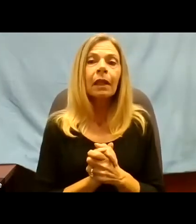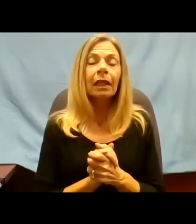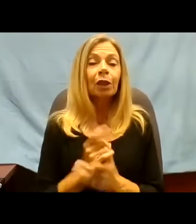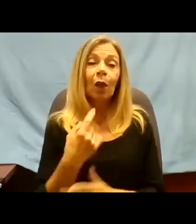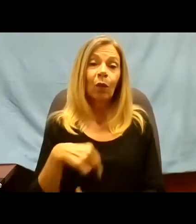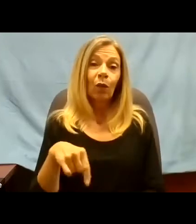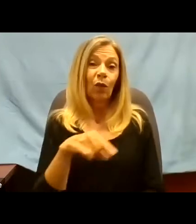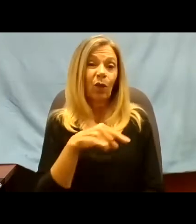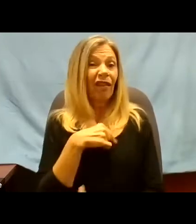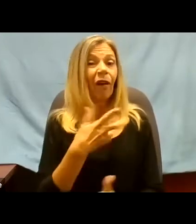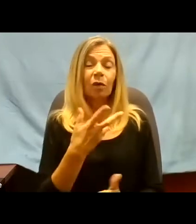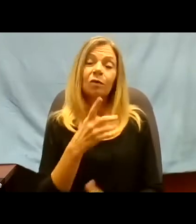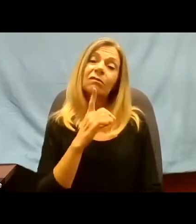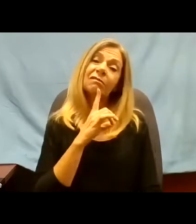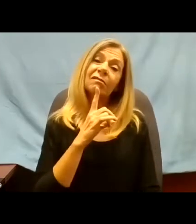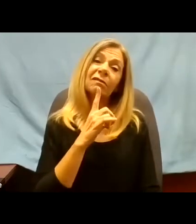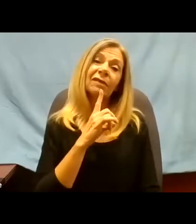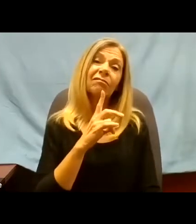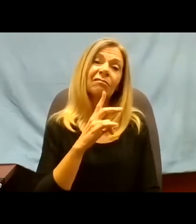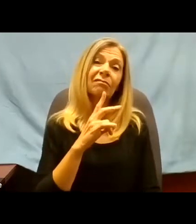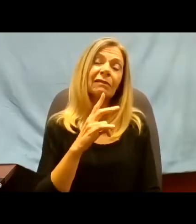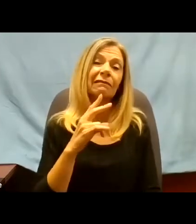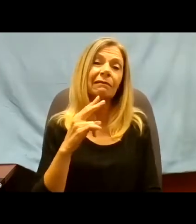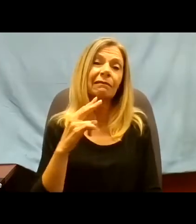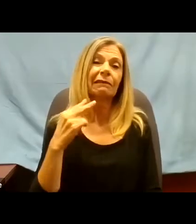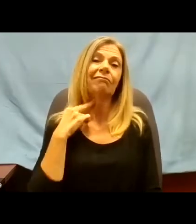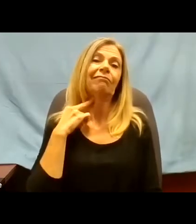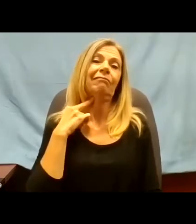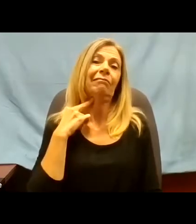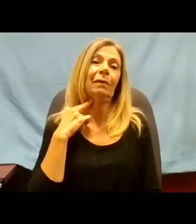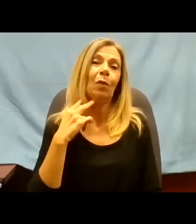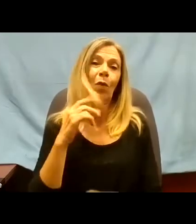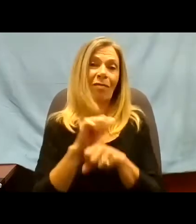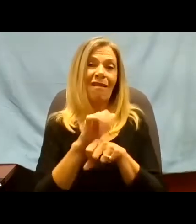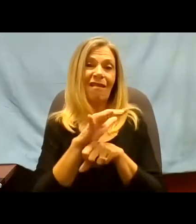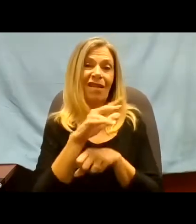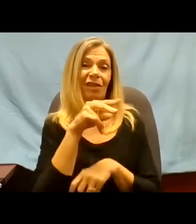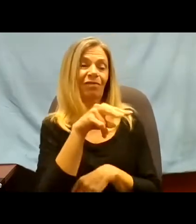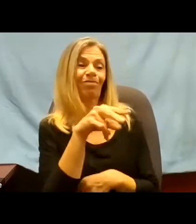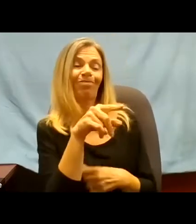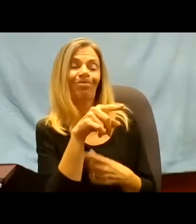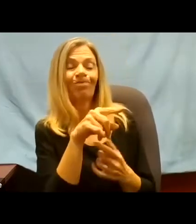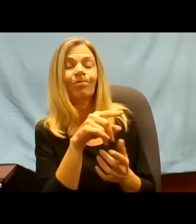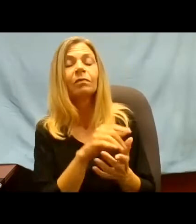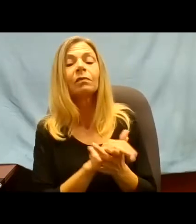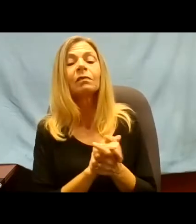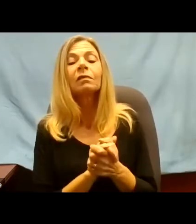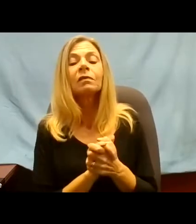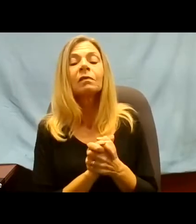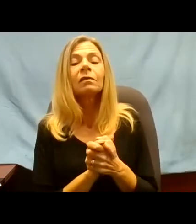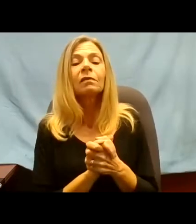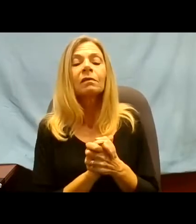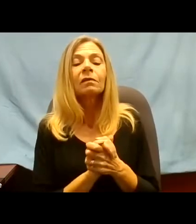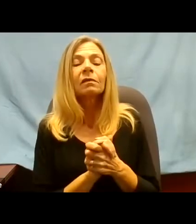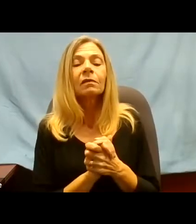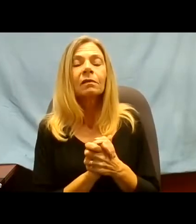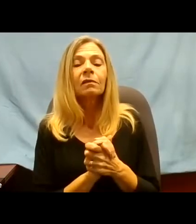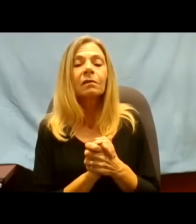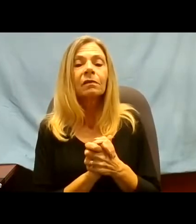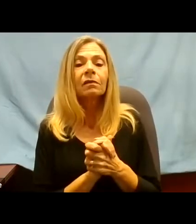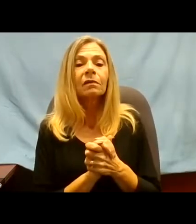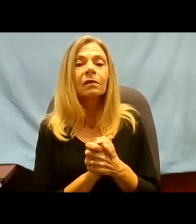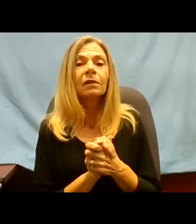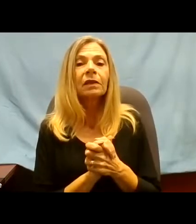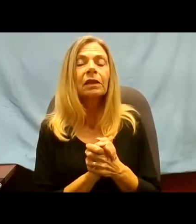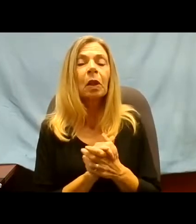trapped on that hill. They had a solution. They were going to artillery part of the hill.